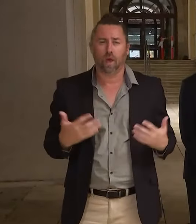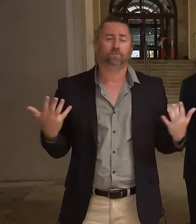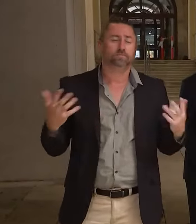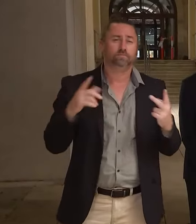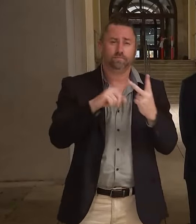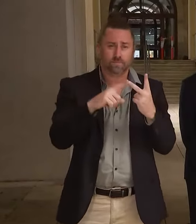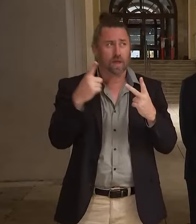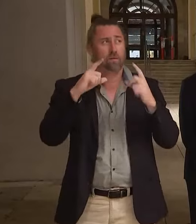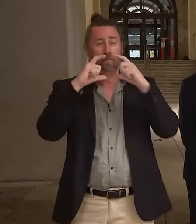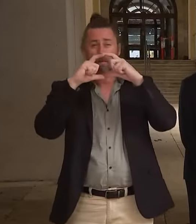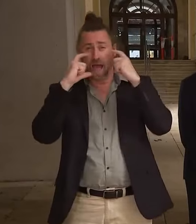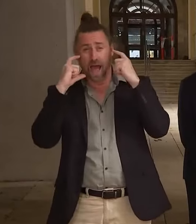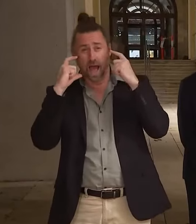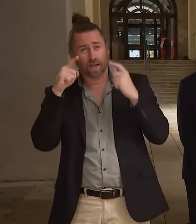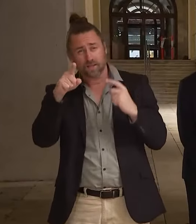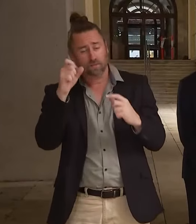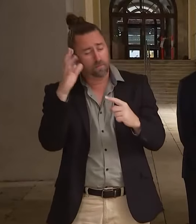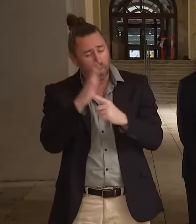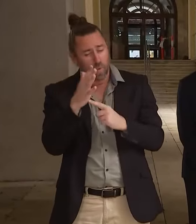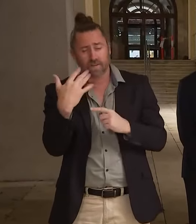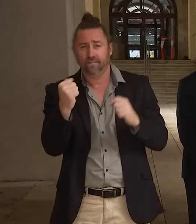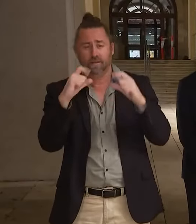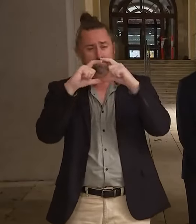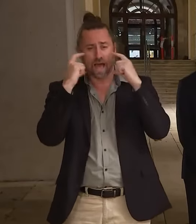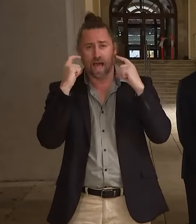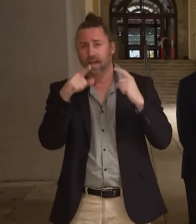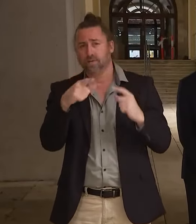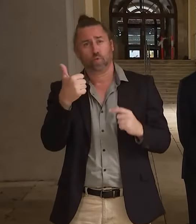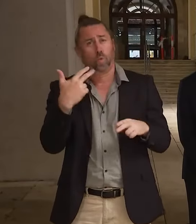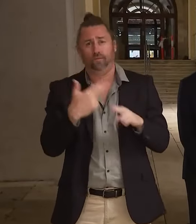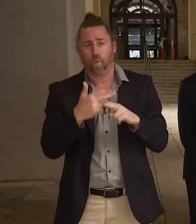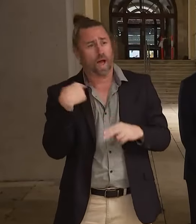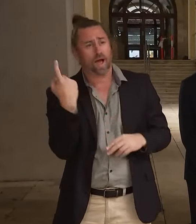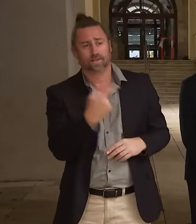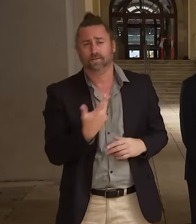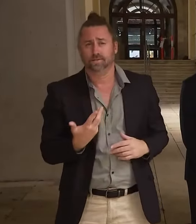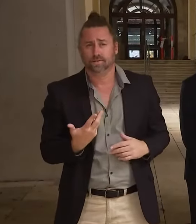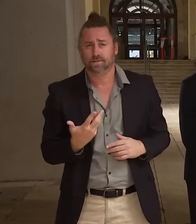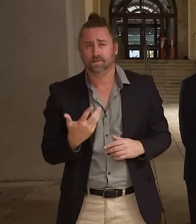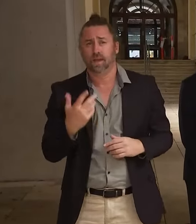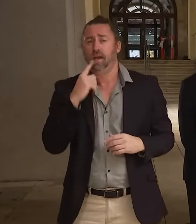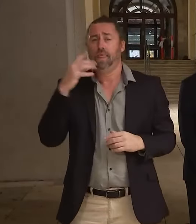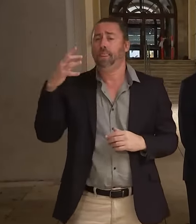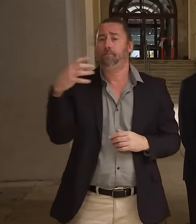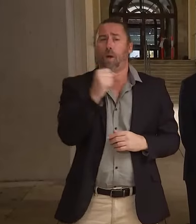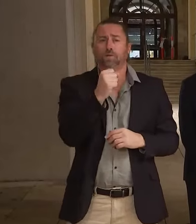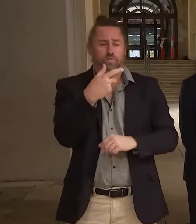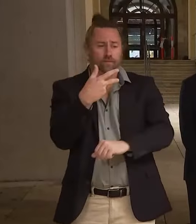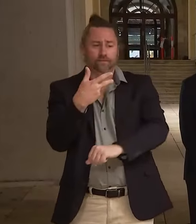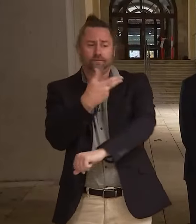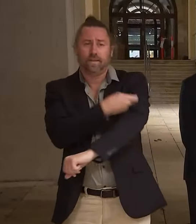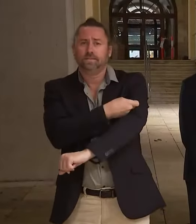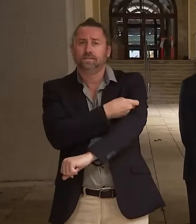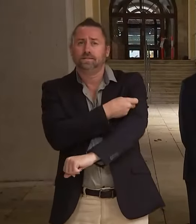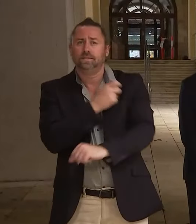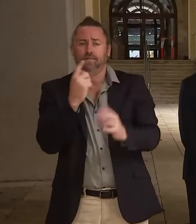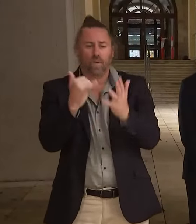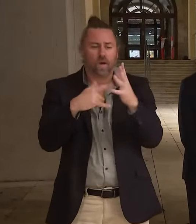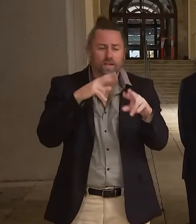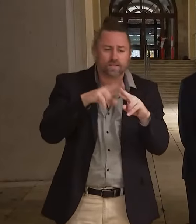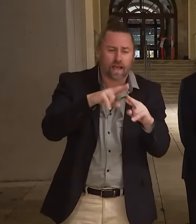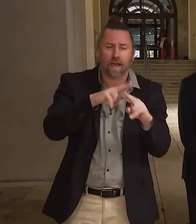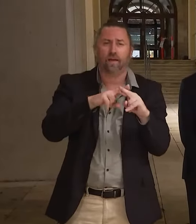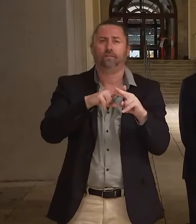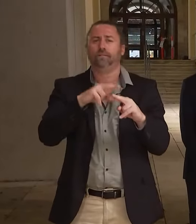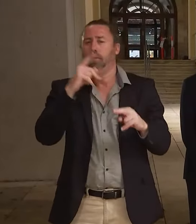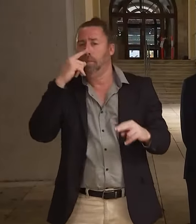are another really important measure that we know can work. Our mandatory vaccination rules around staff and industries and